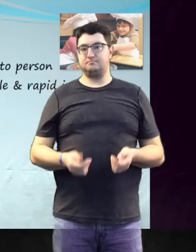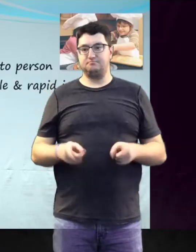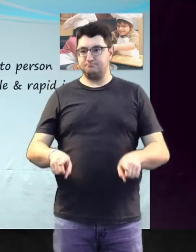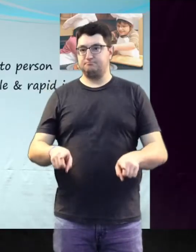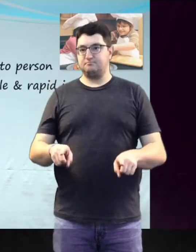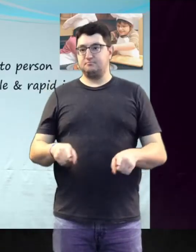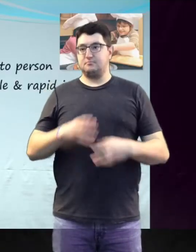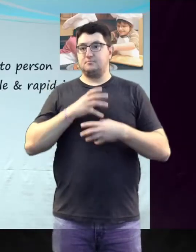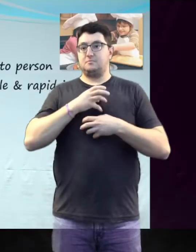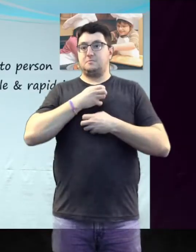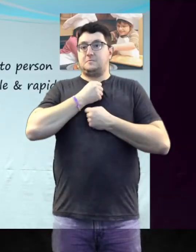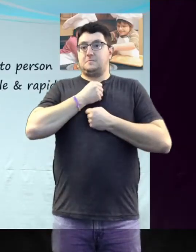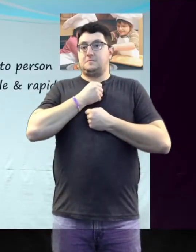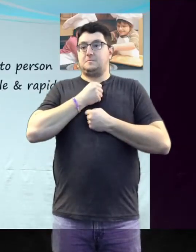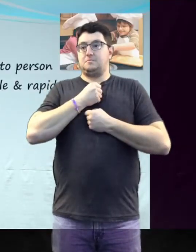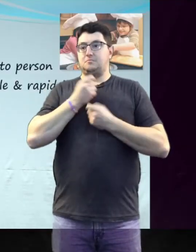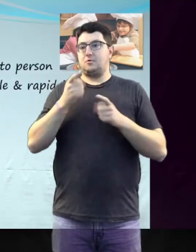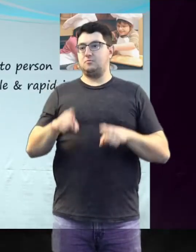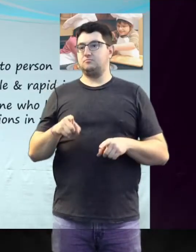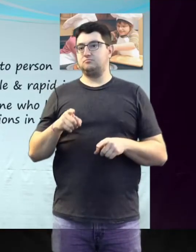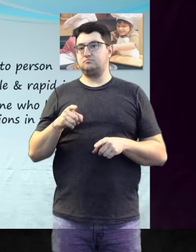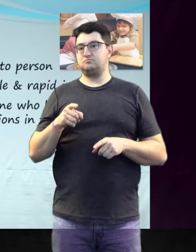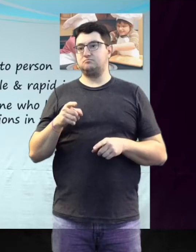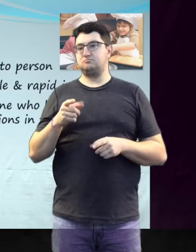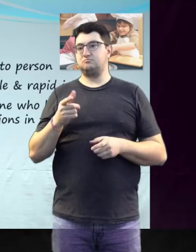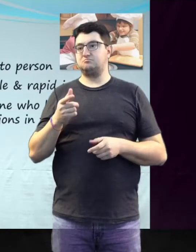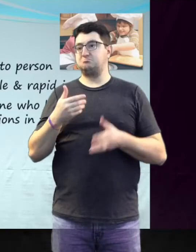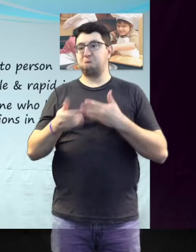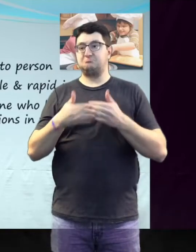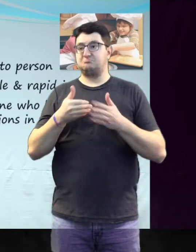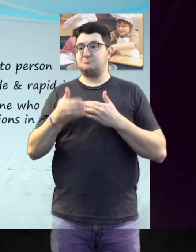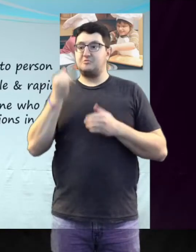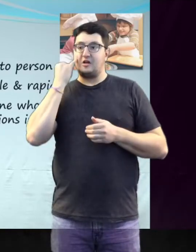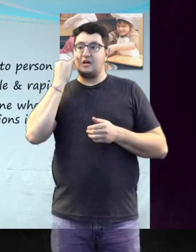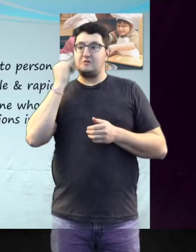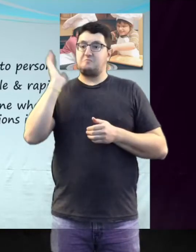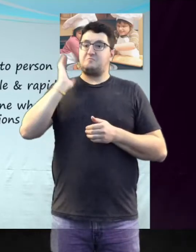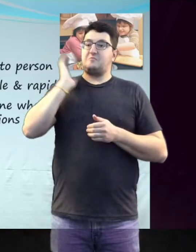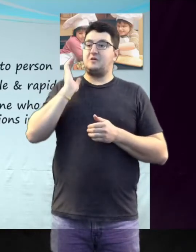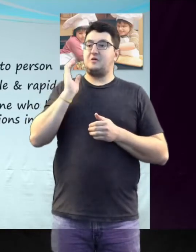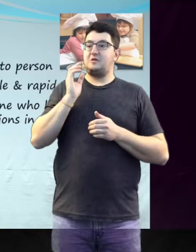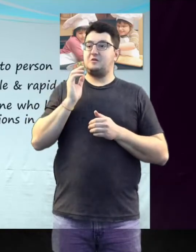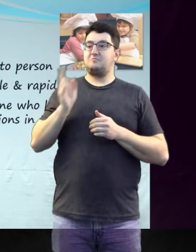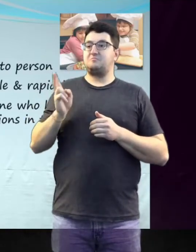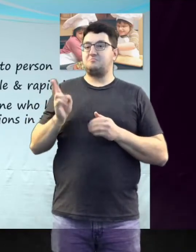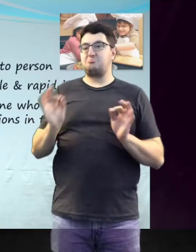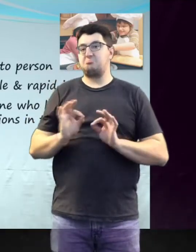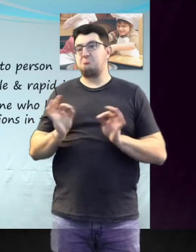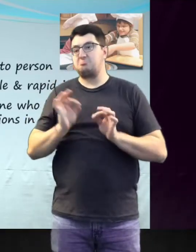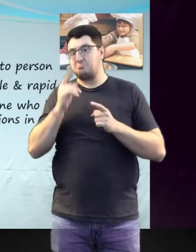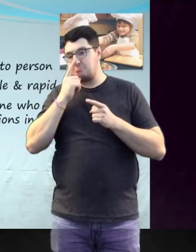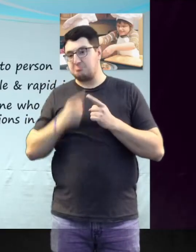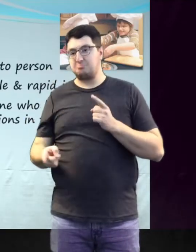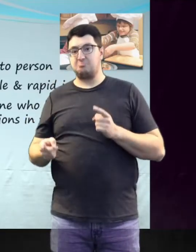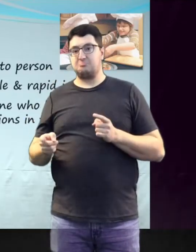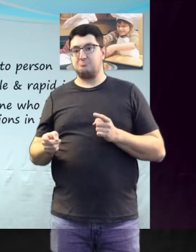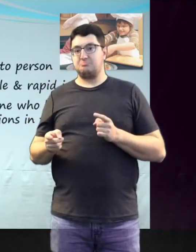onset. Anaphylaxis can occur even when a person has previously experienced only minor allergic